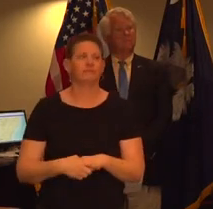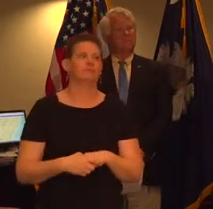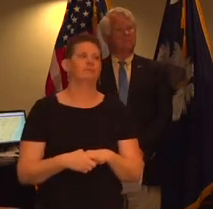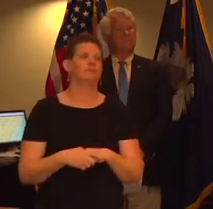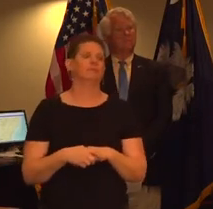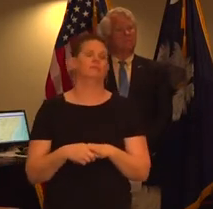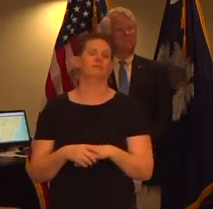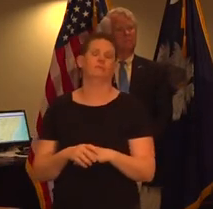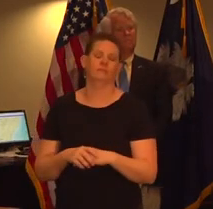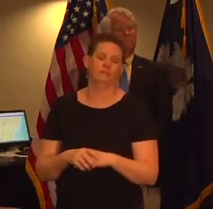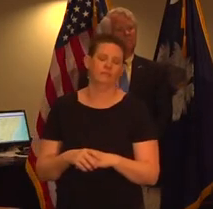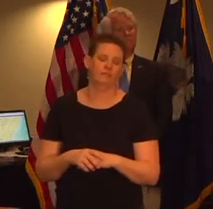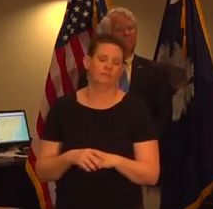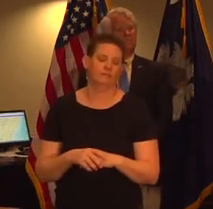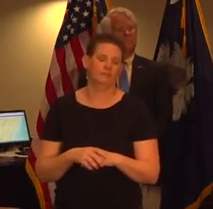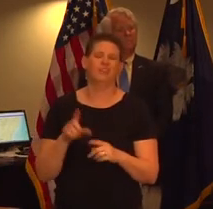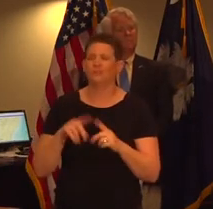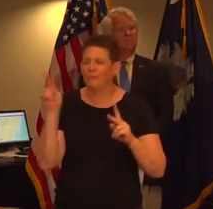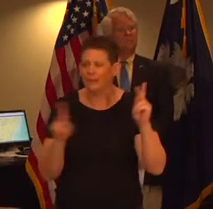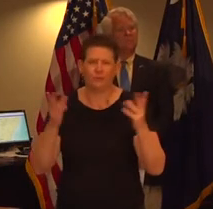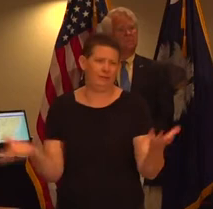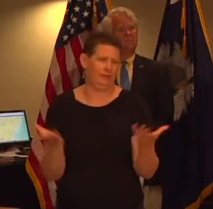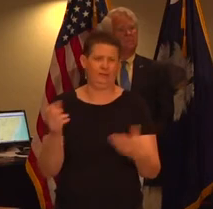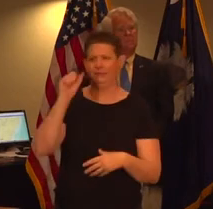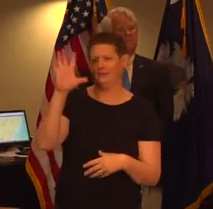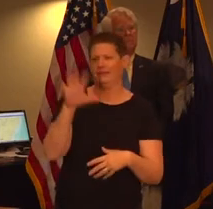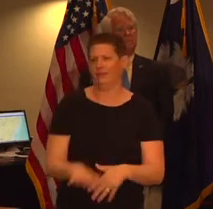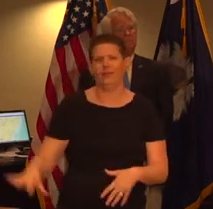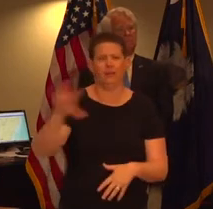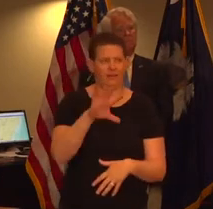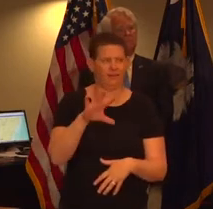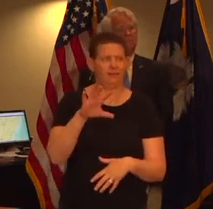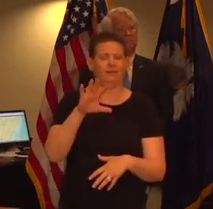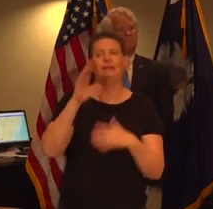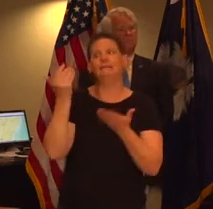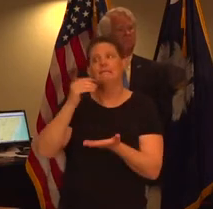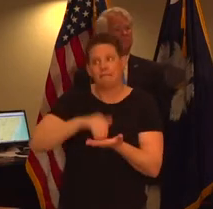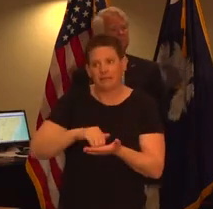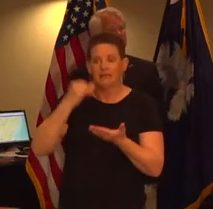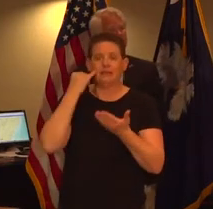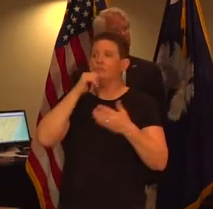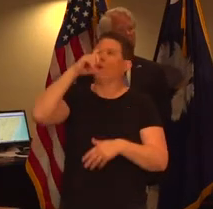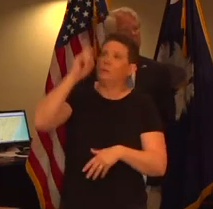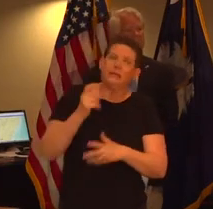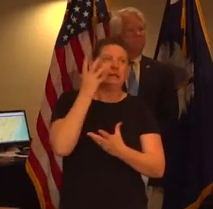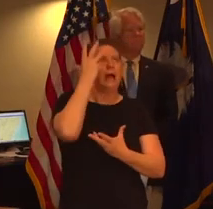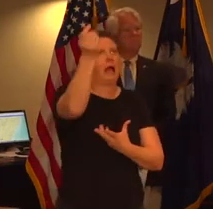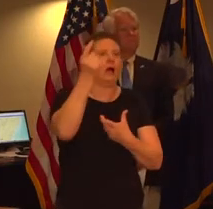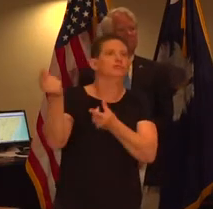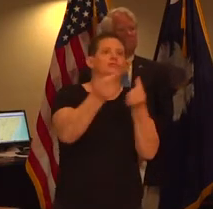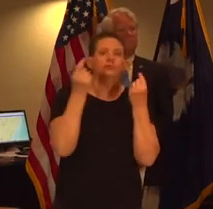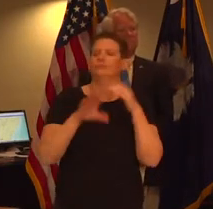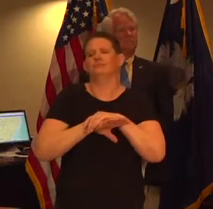to all the citizens of south carolina if you don't need to be in a public place if you don't need to be out